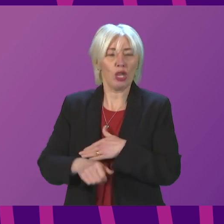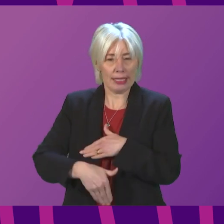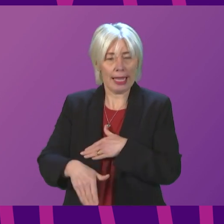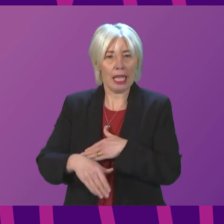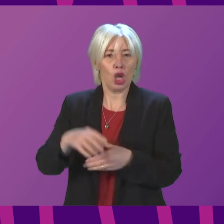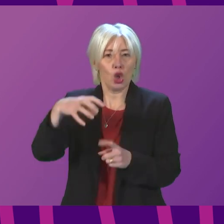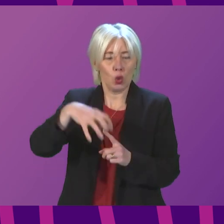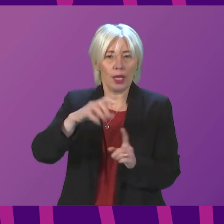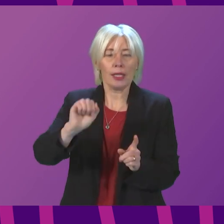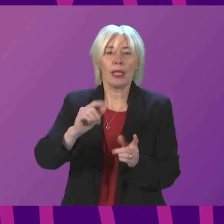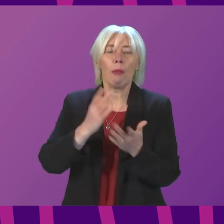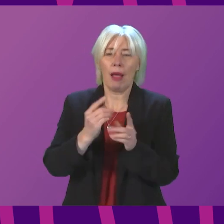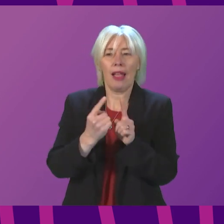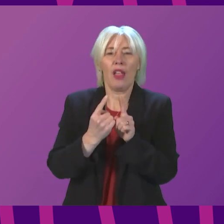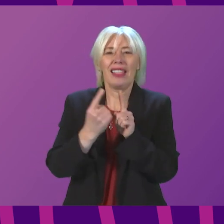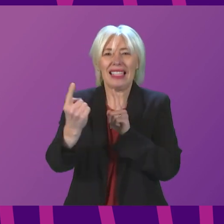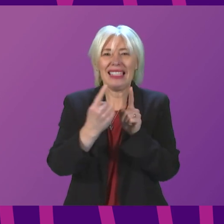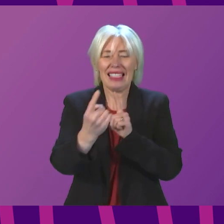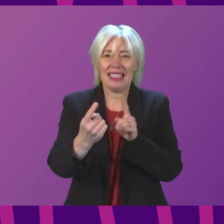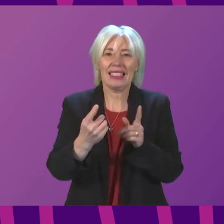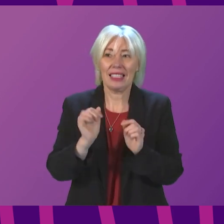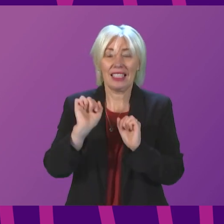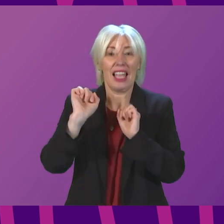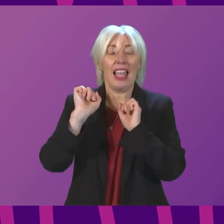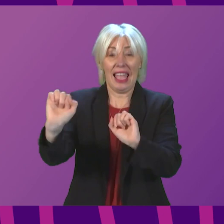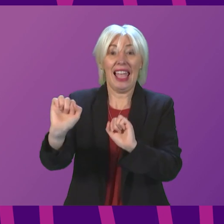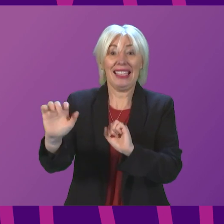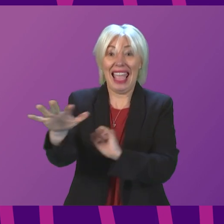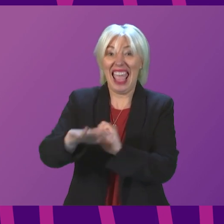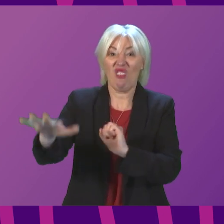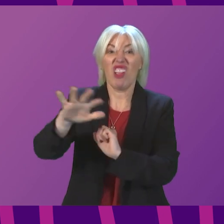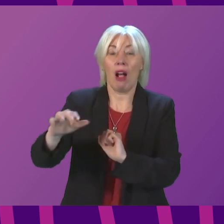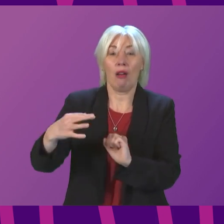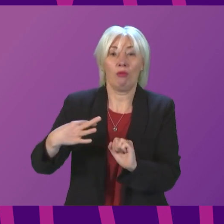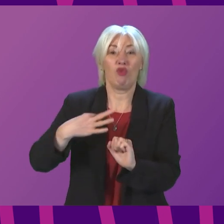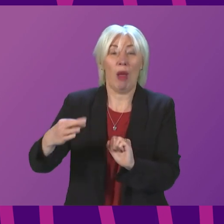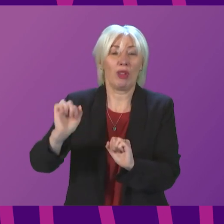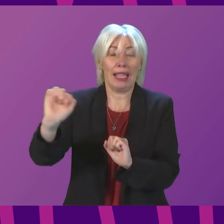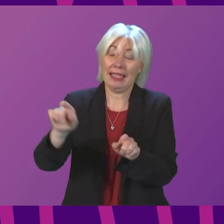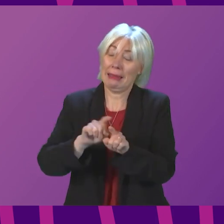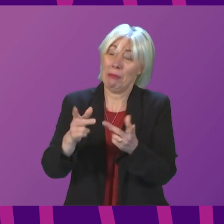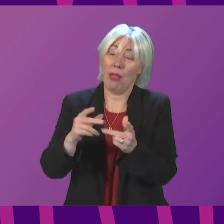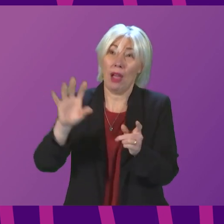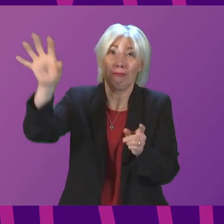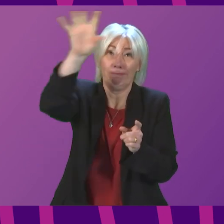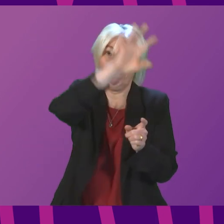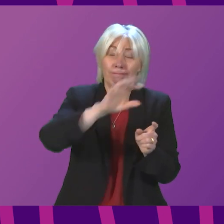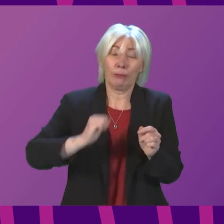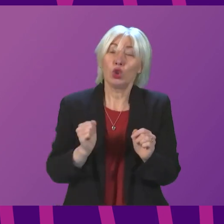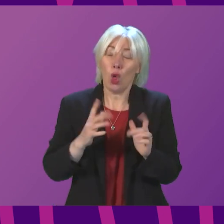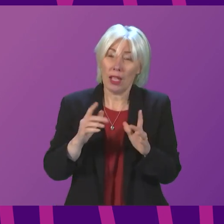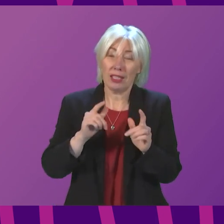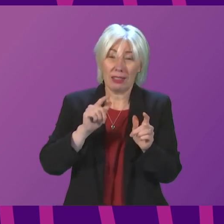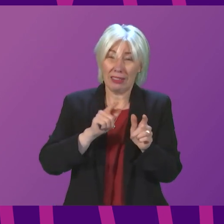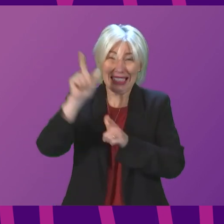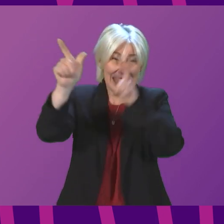issues of distance are much more acute in the area he represents than they will be in other parts of Scotland. But, and I